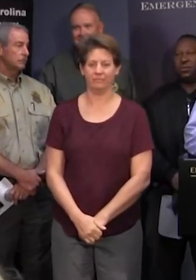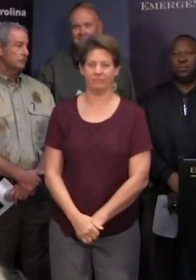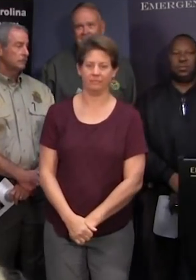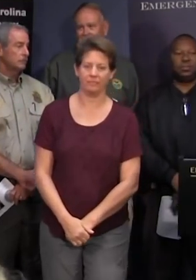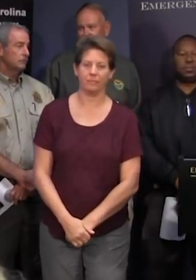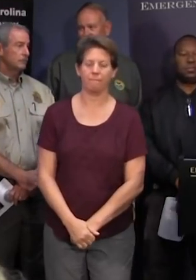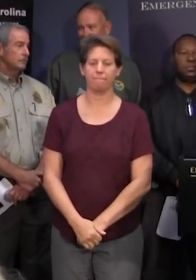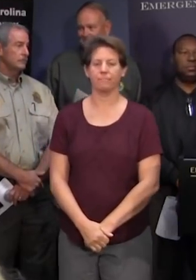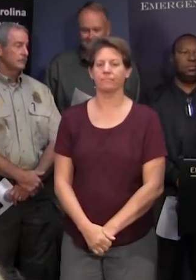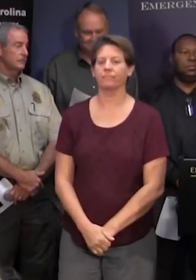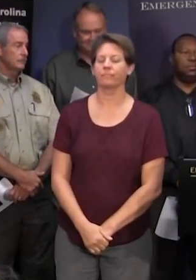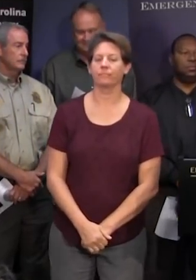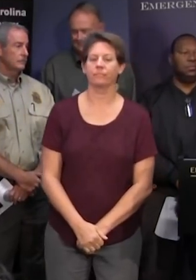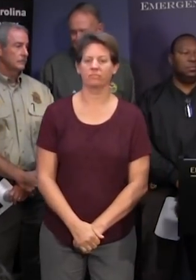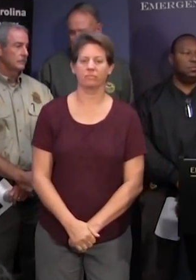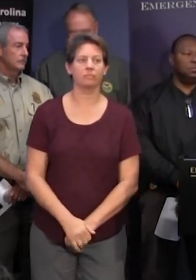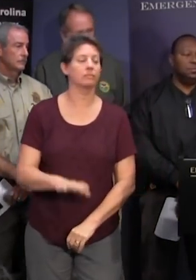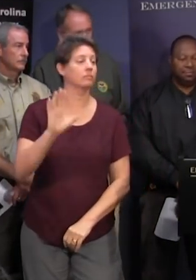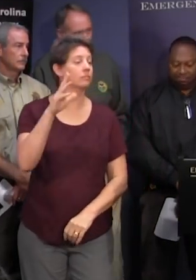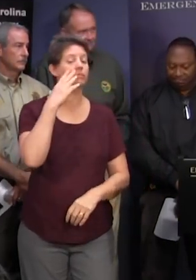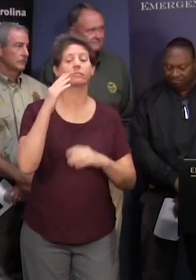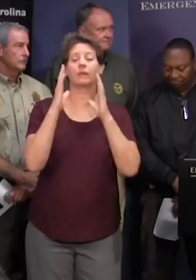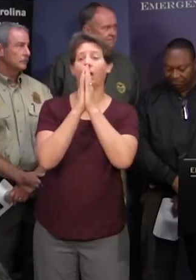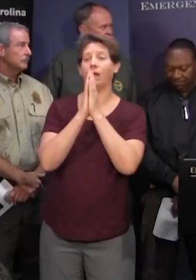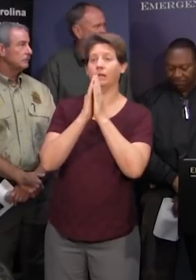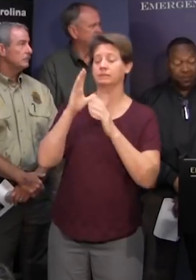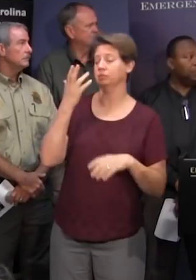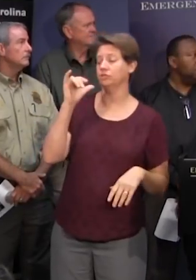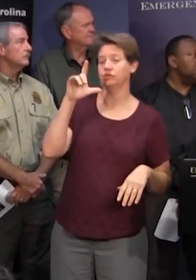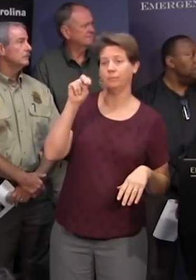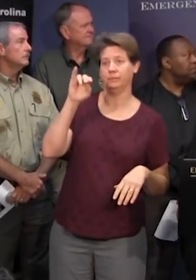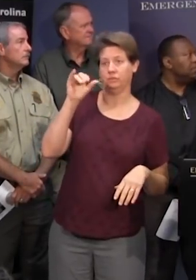and I'd like to call on Chaplain John Denny